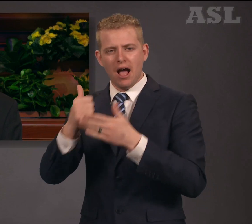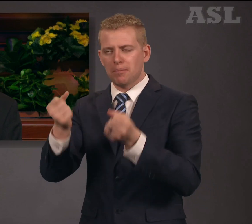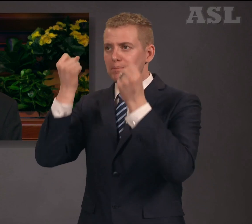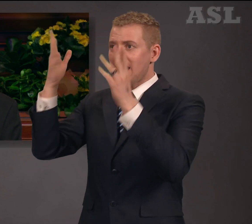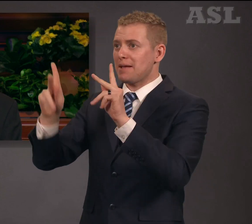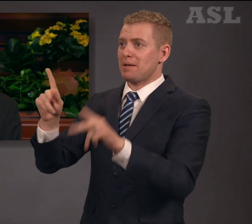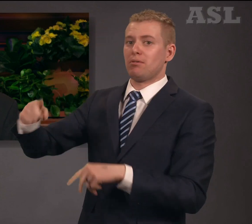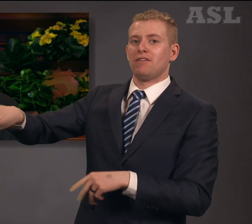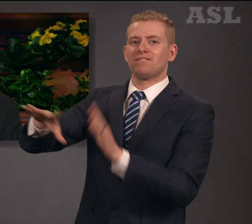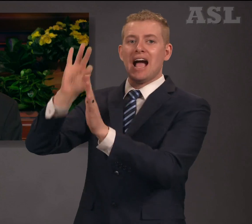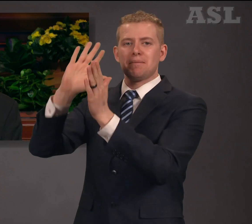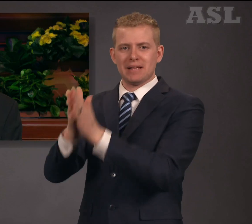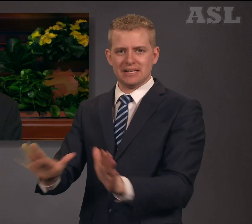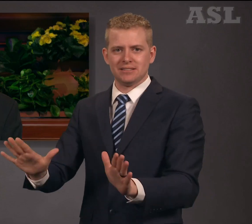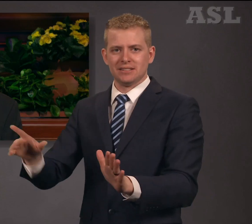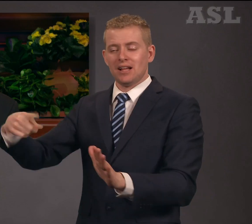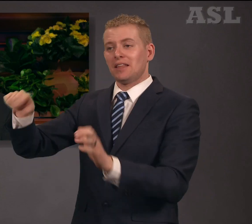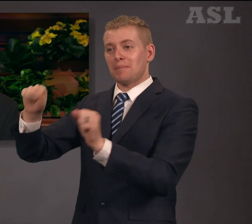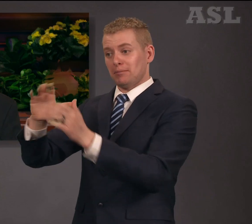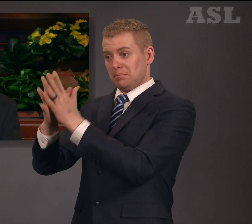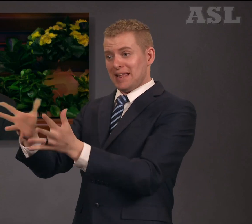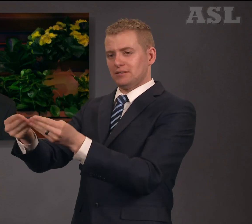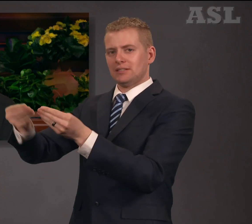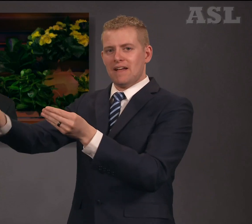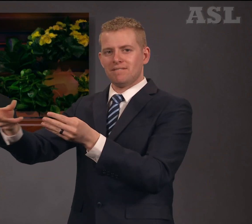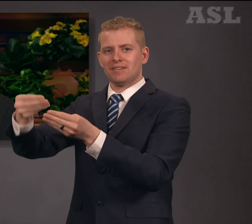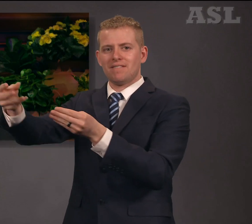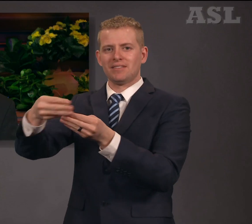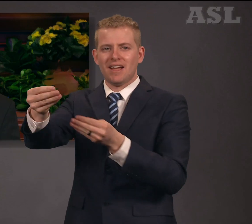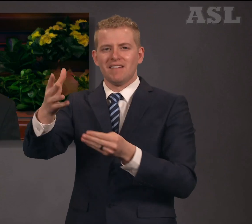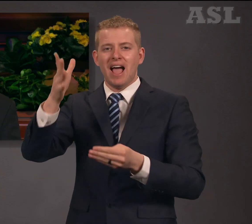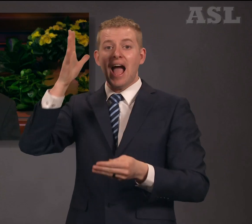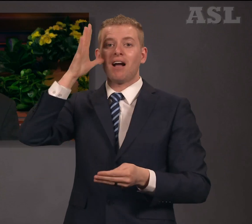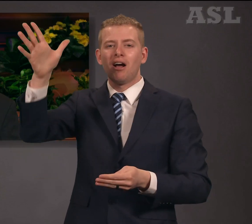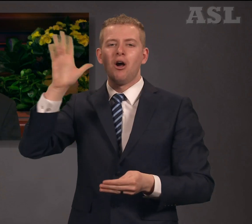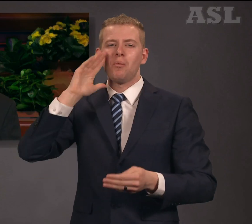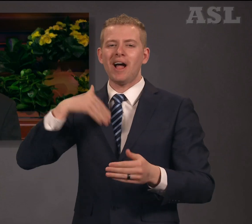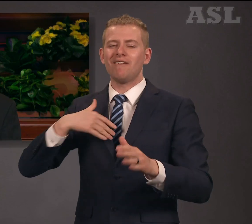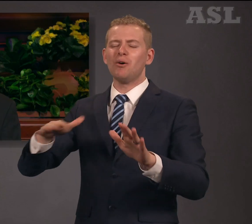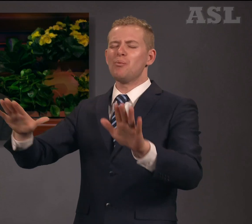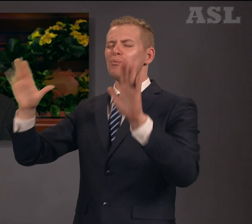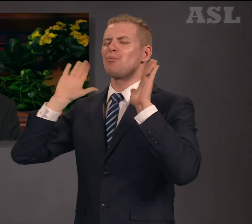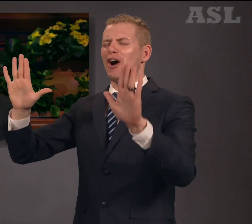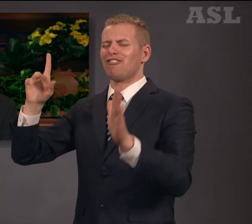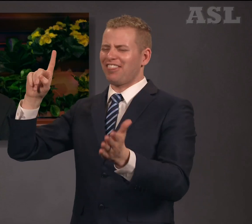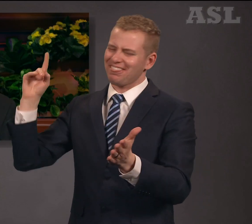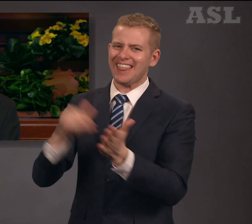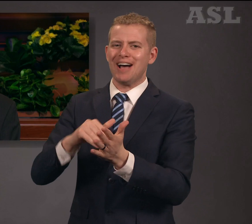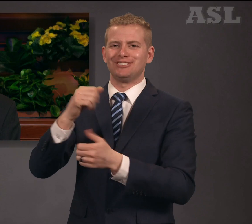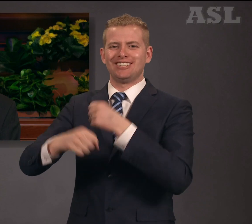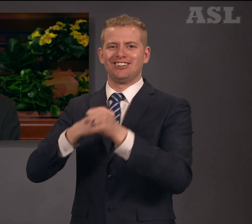it along. There will be a wonderful thousand years of peace when the Lord comes again.